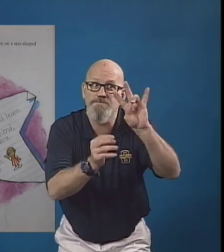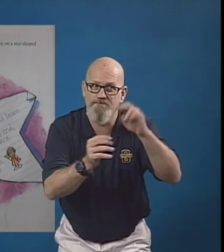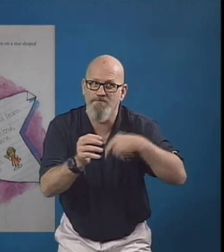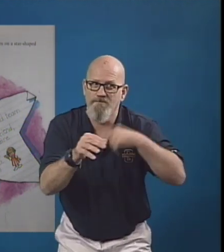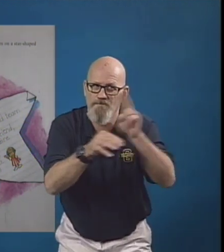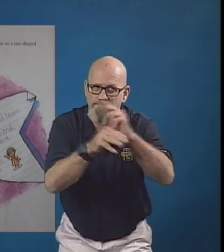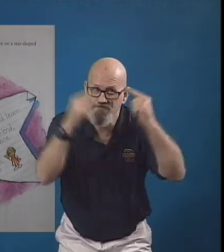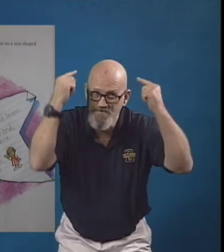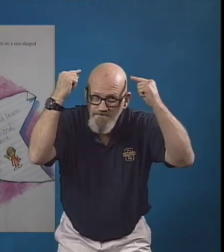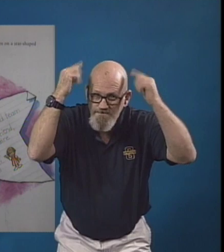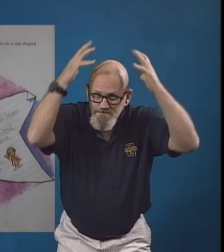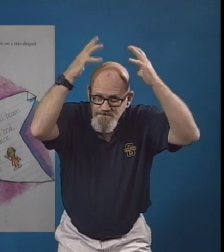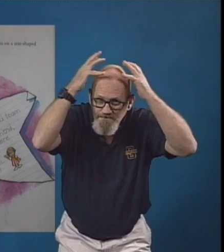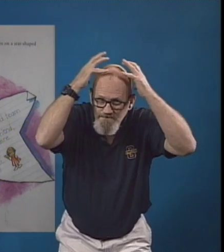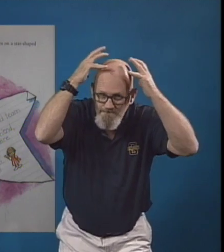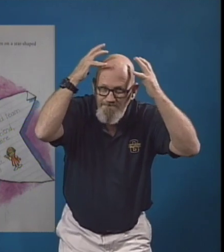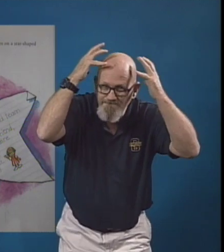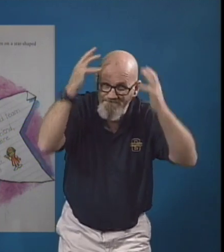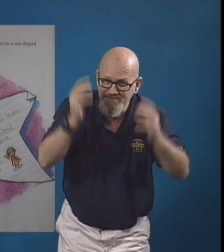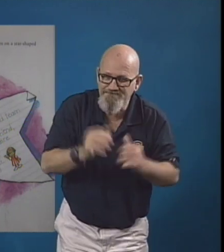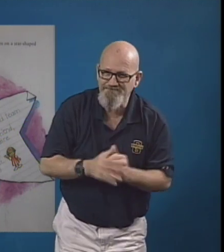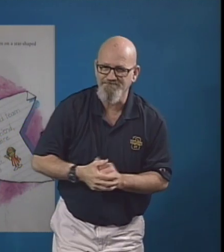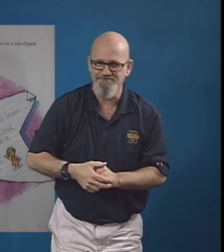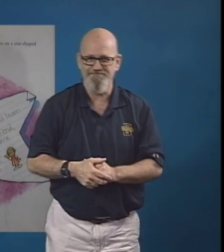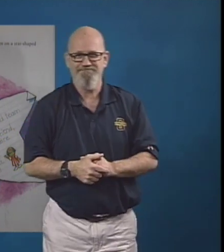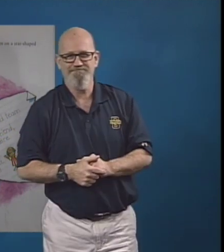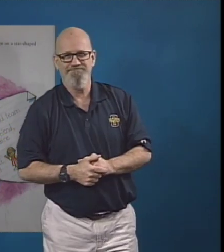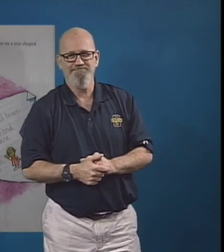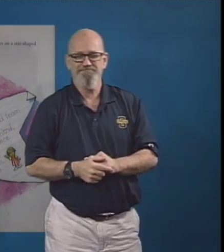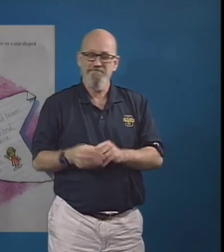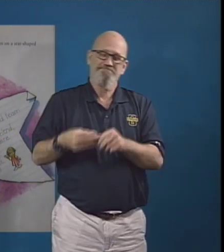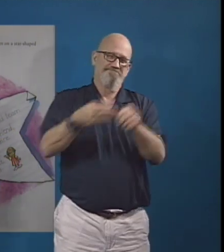I always wear my crash helmet. Safety tip number seven.